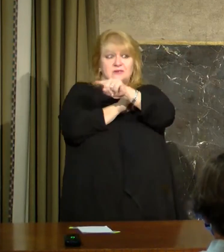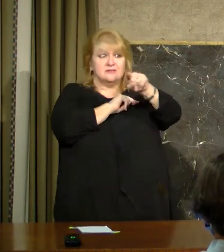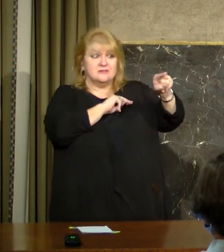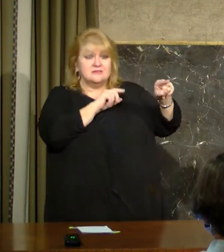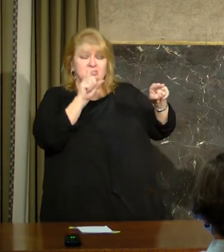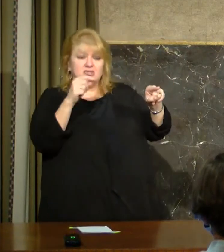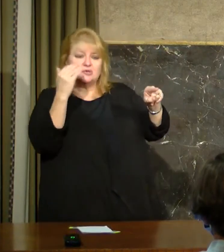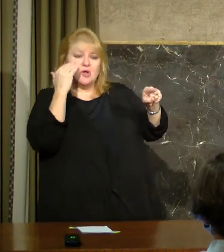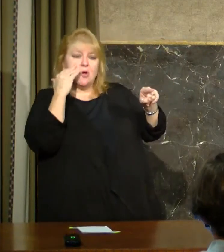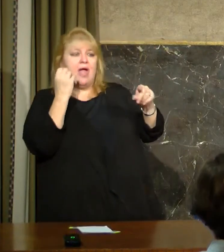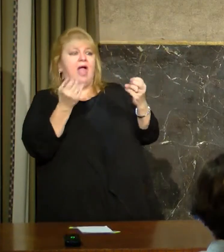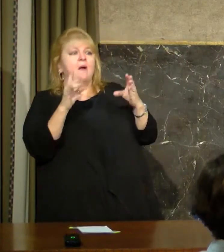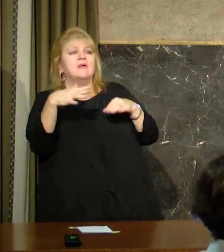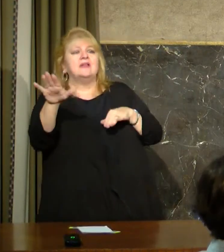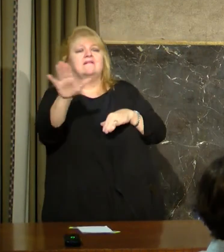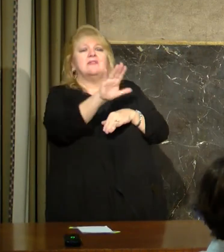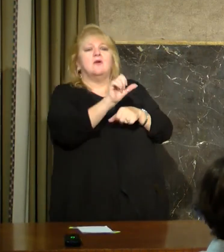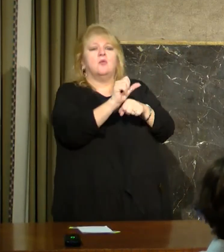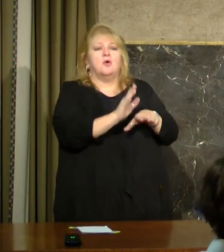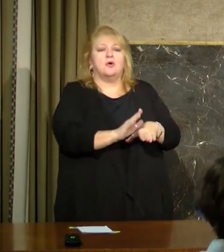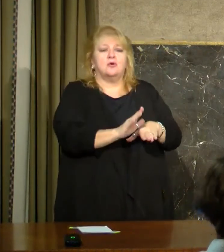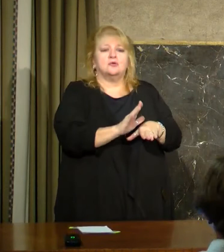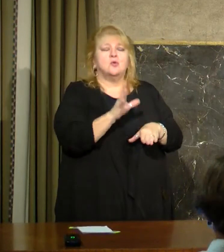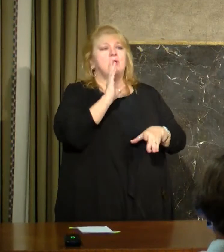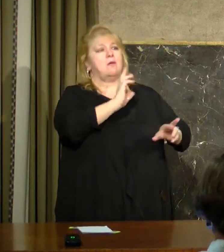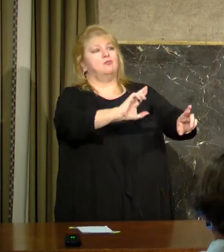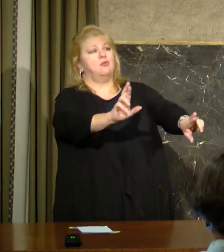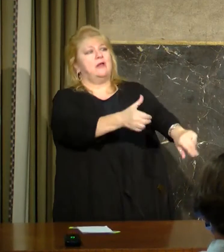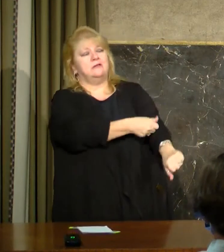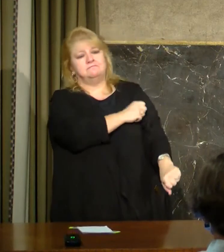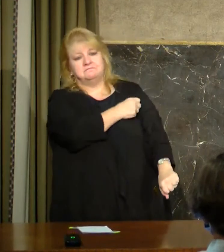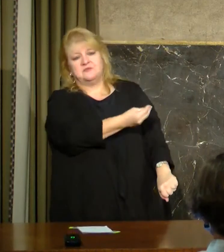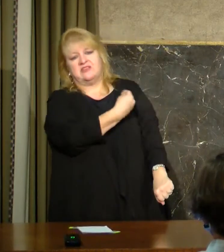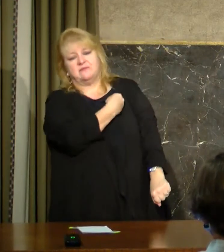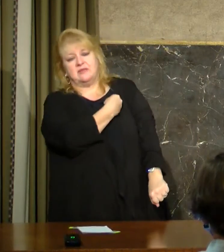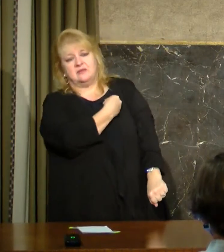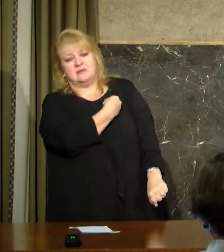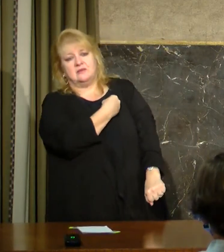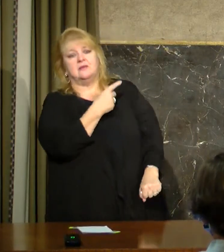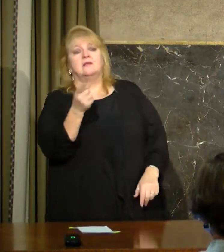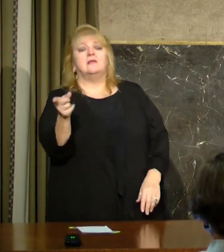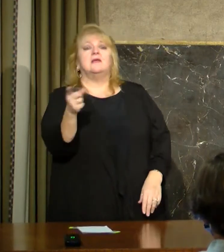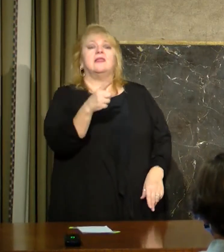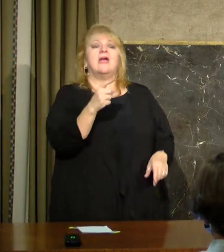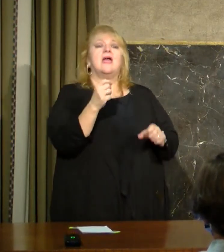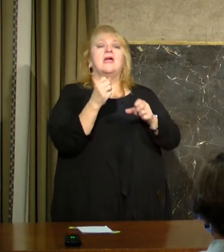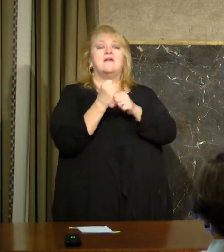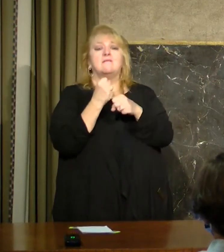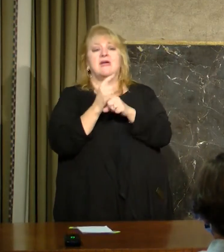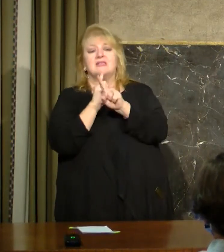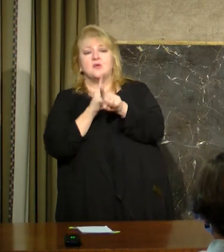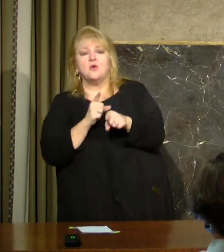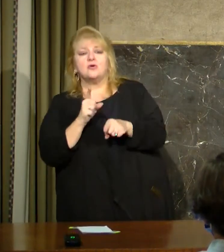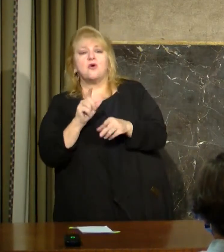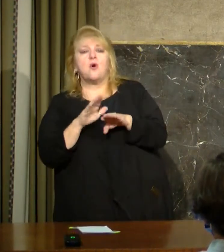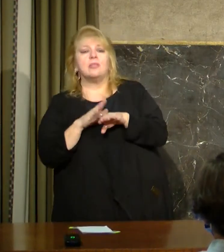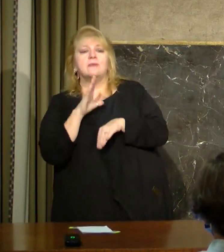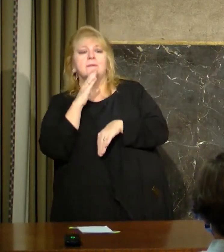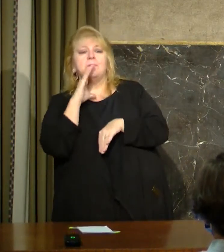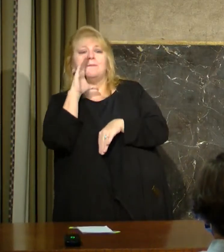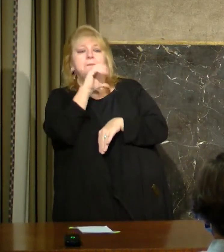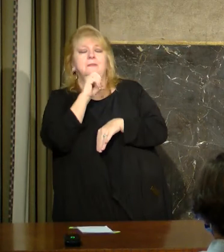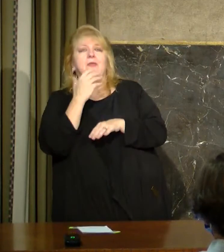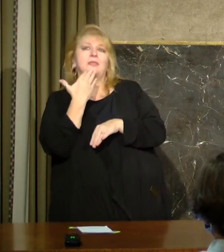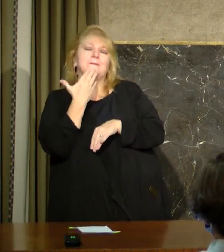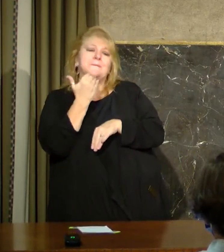avail themselves of the vaccine when it first becomes available. But they make orders based on their best guesses. They then